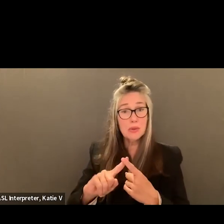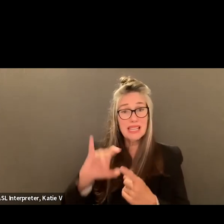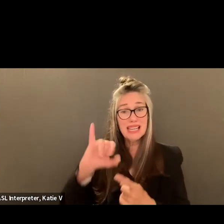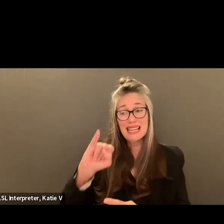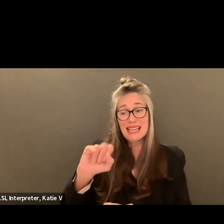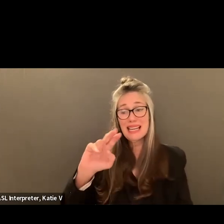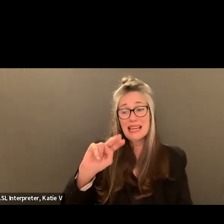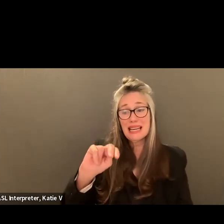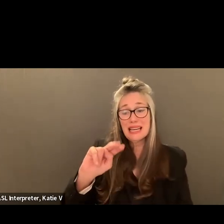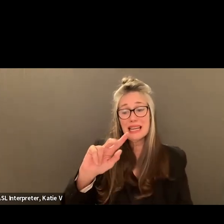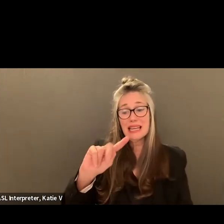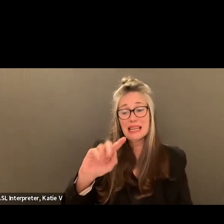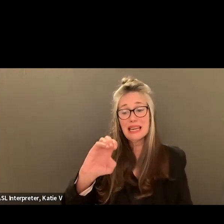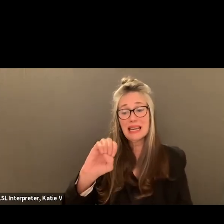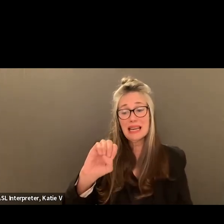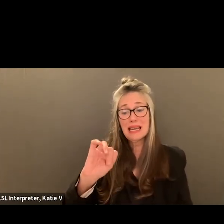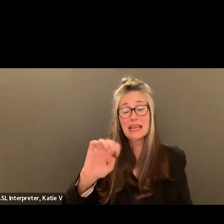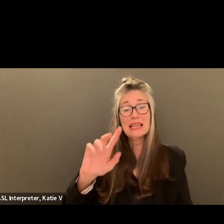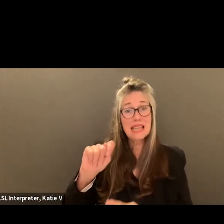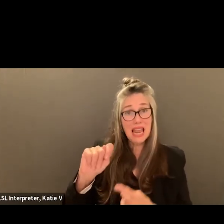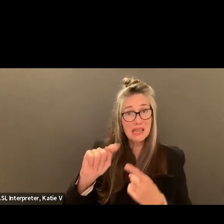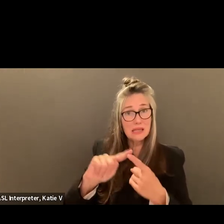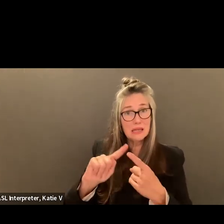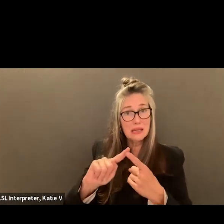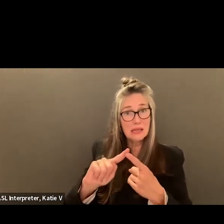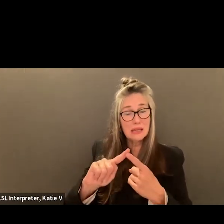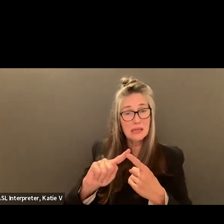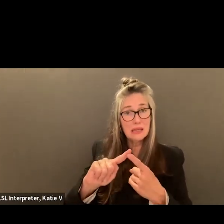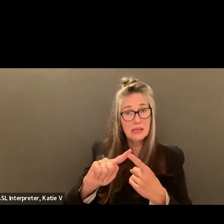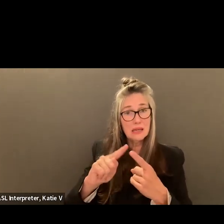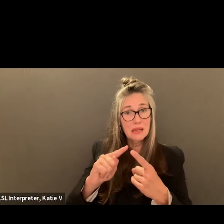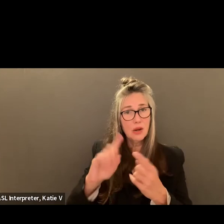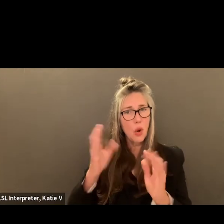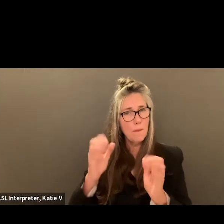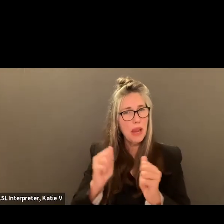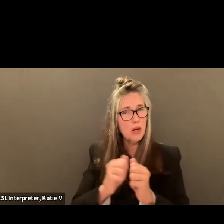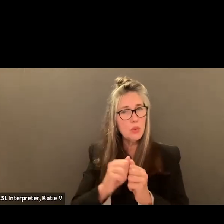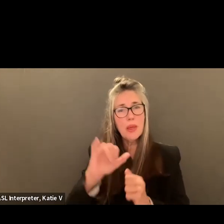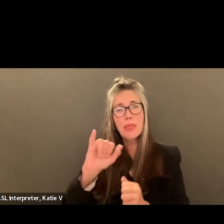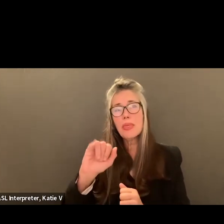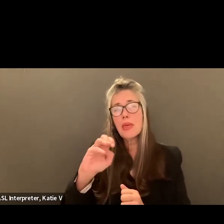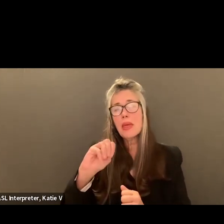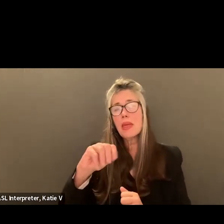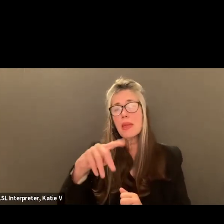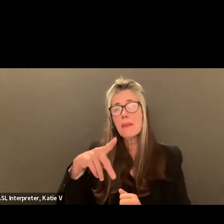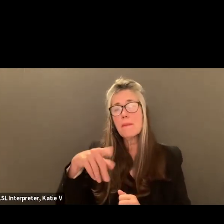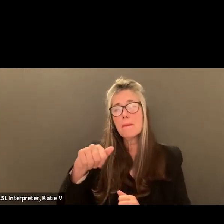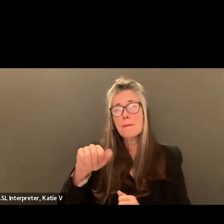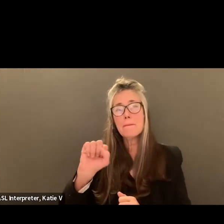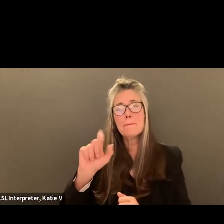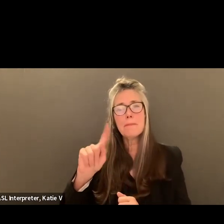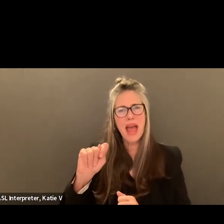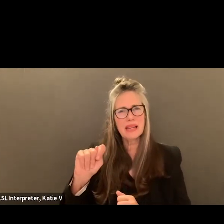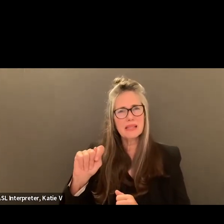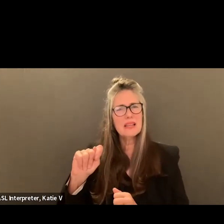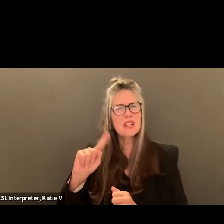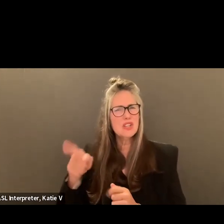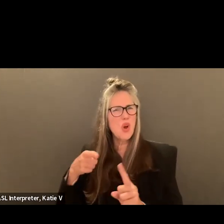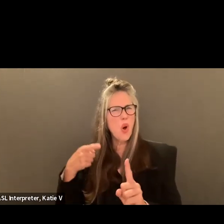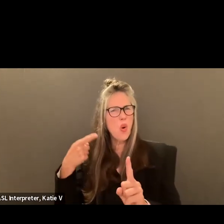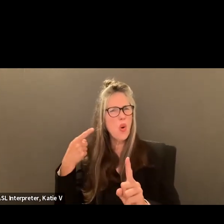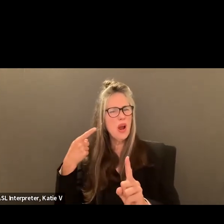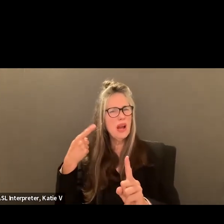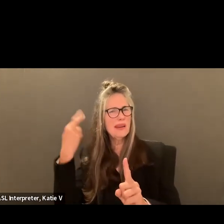Also, I'm interested in finding out, what are we doing as far as the intent? How are we